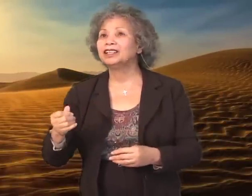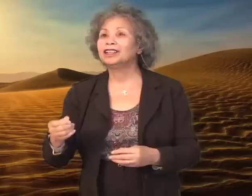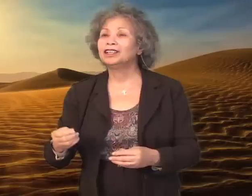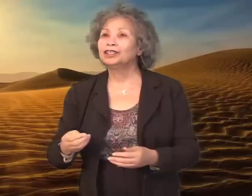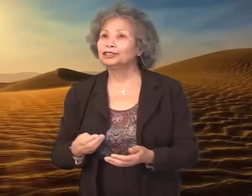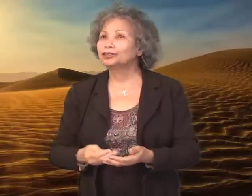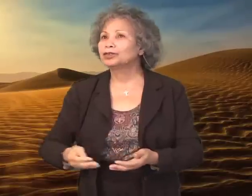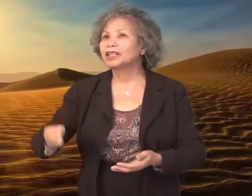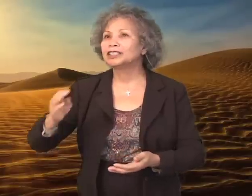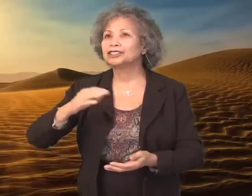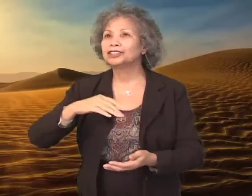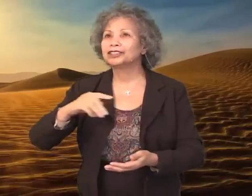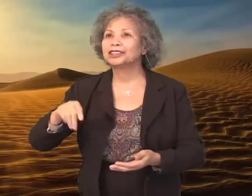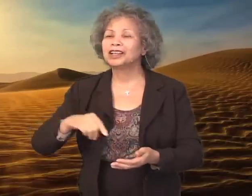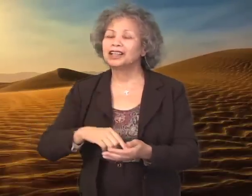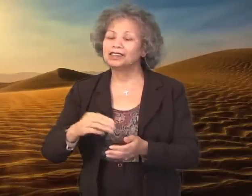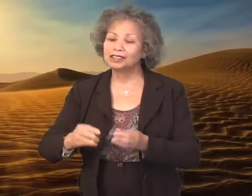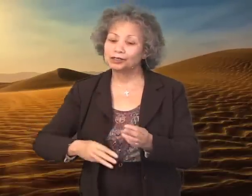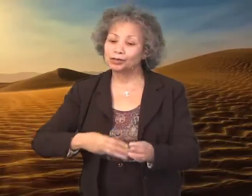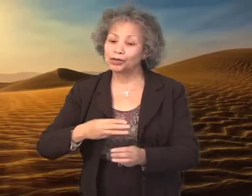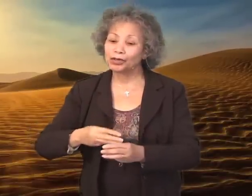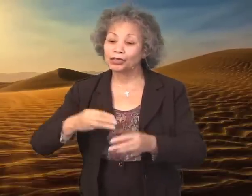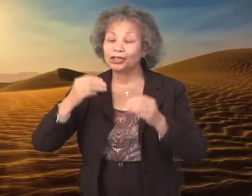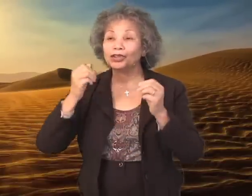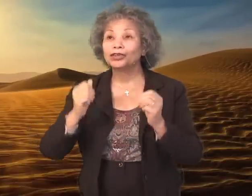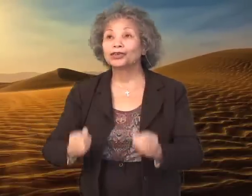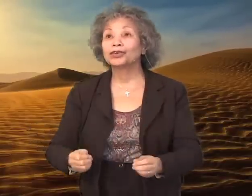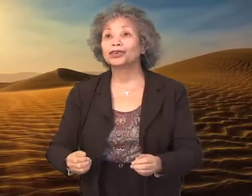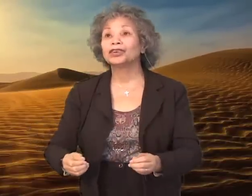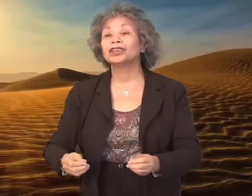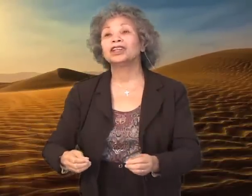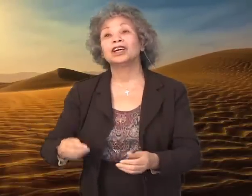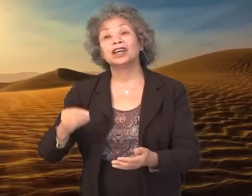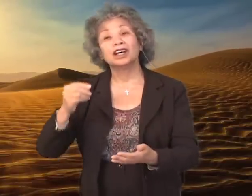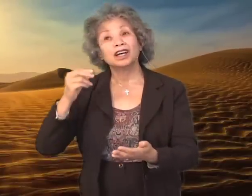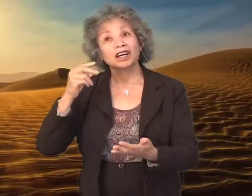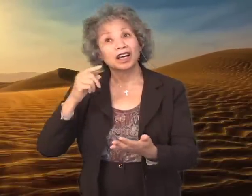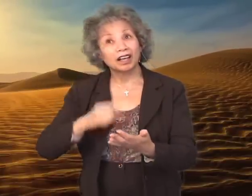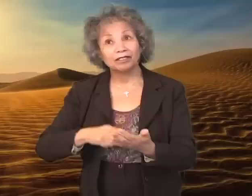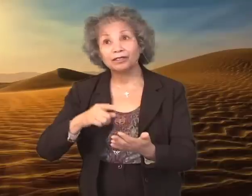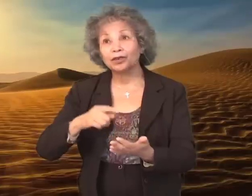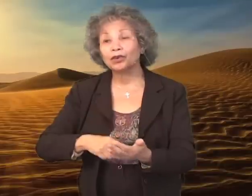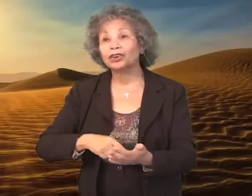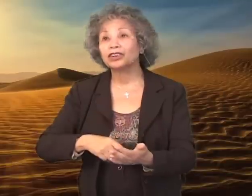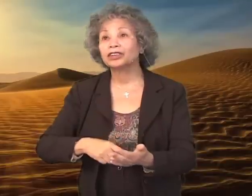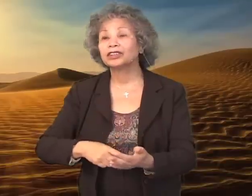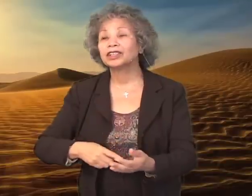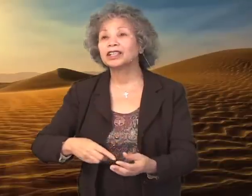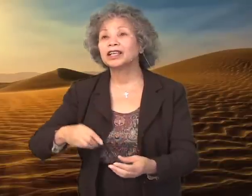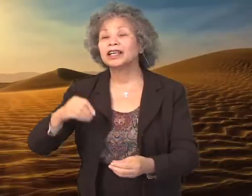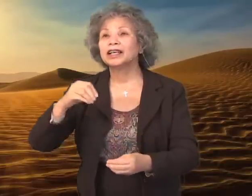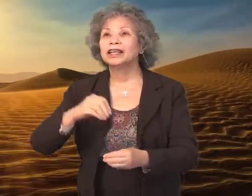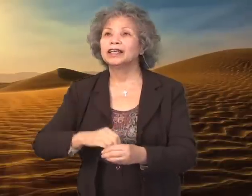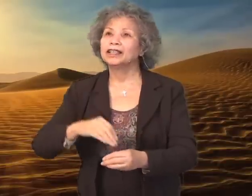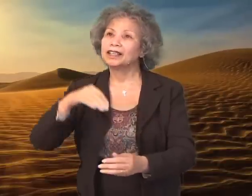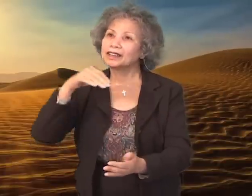treasure this world could afford in a